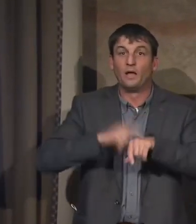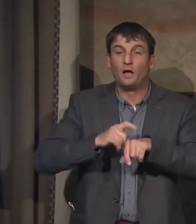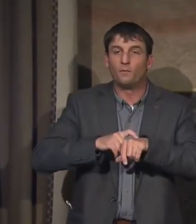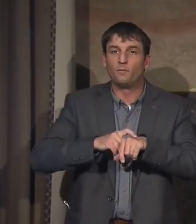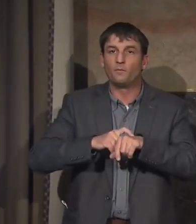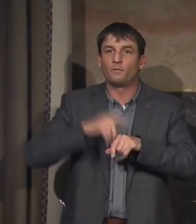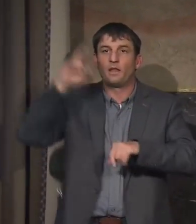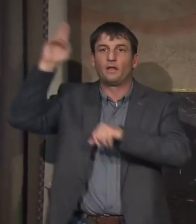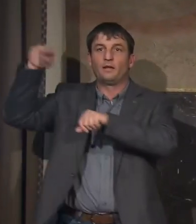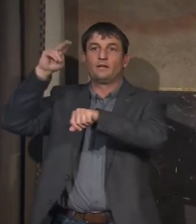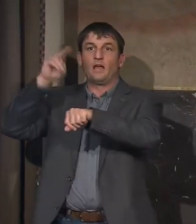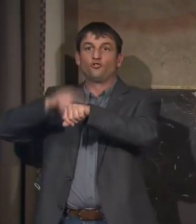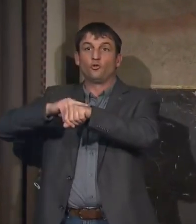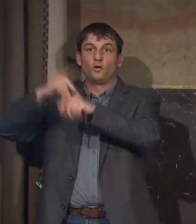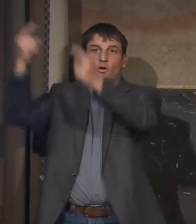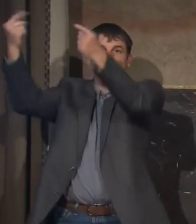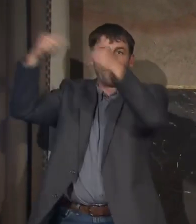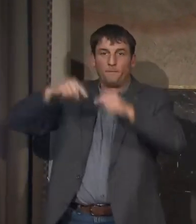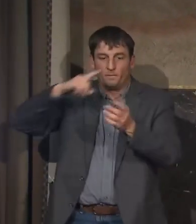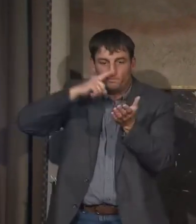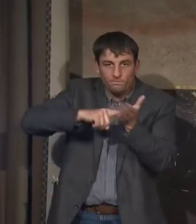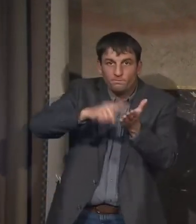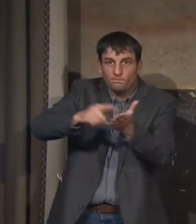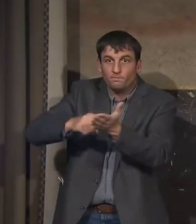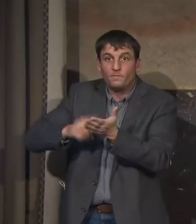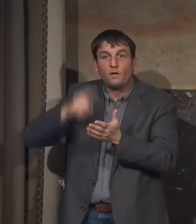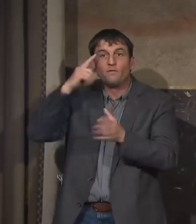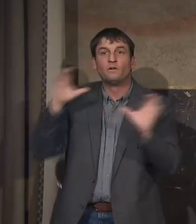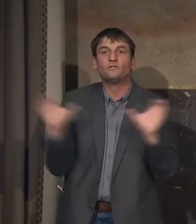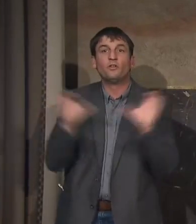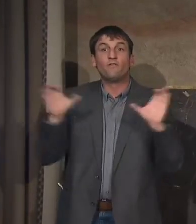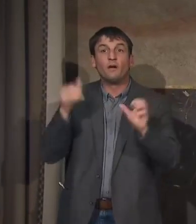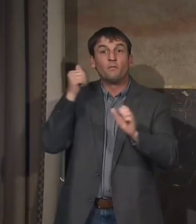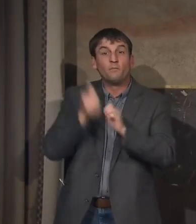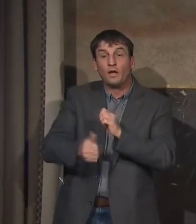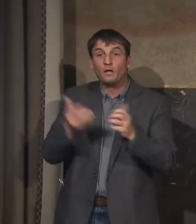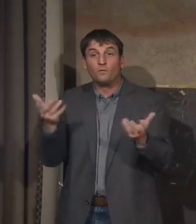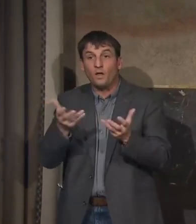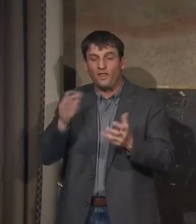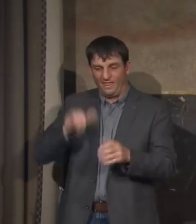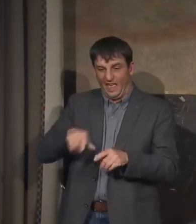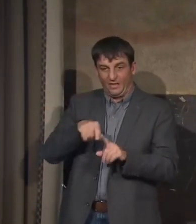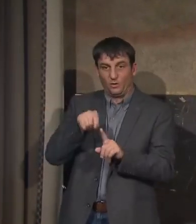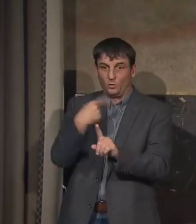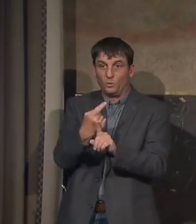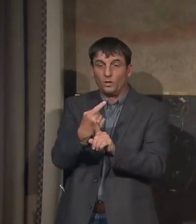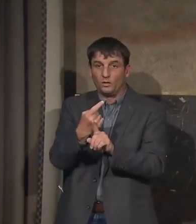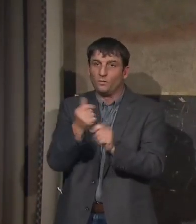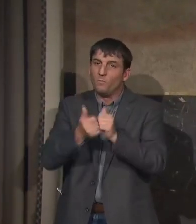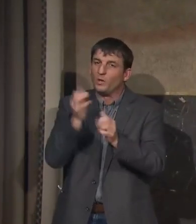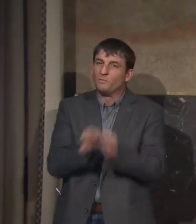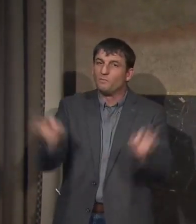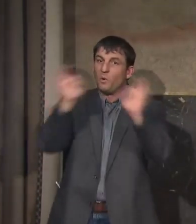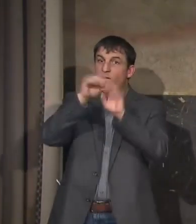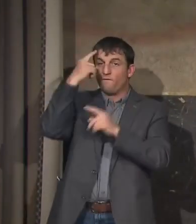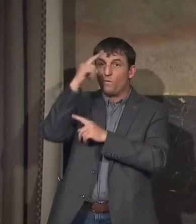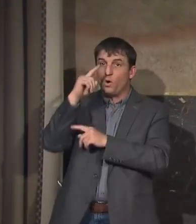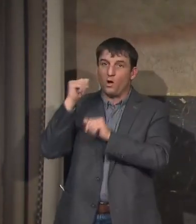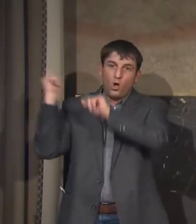accreditation inspection. It's the single most important standard for laboratories around the country